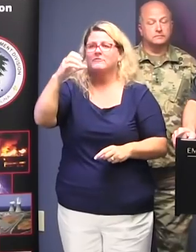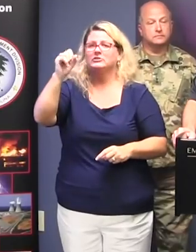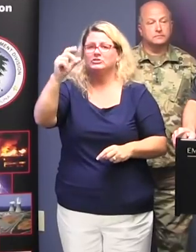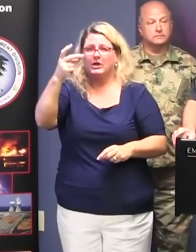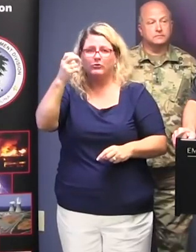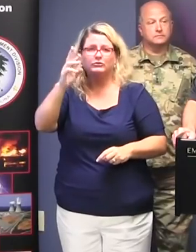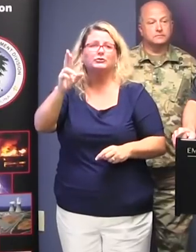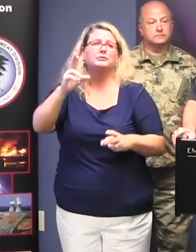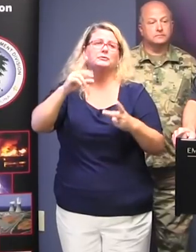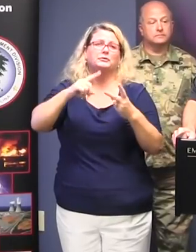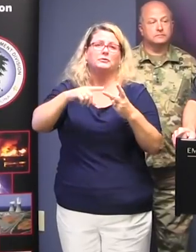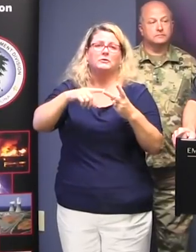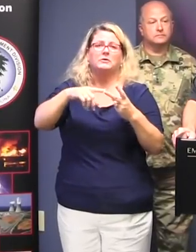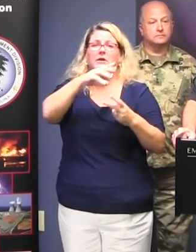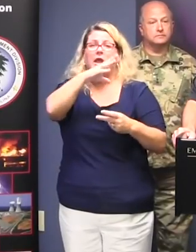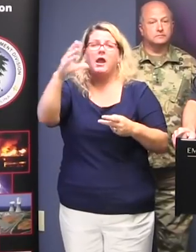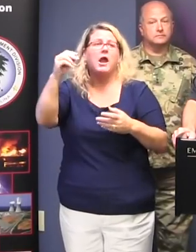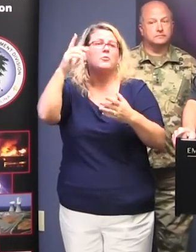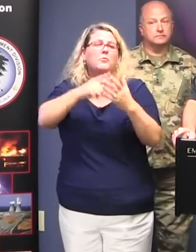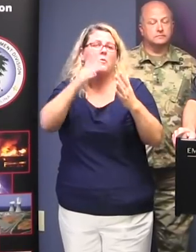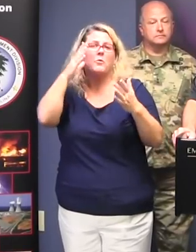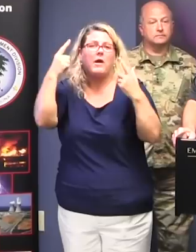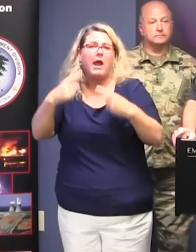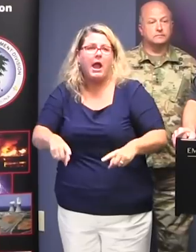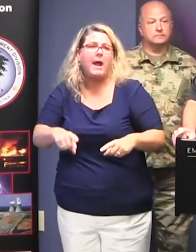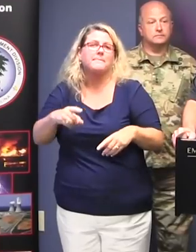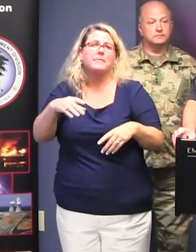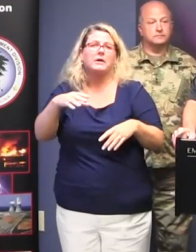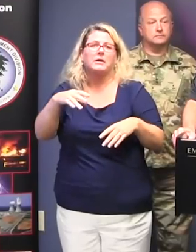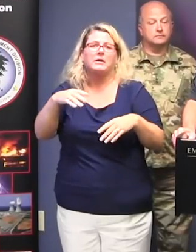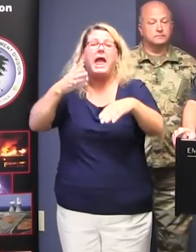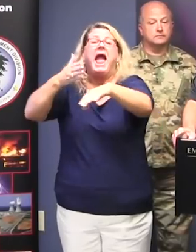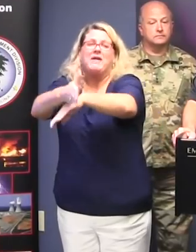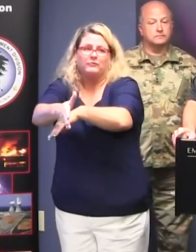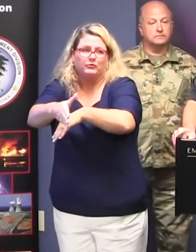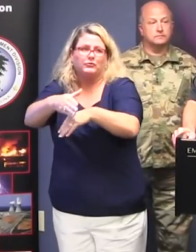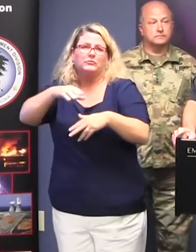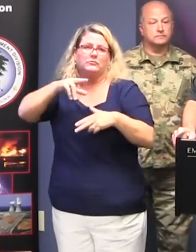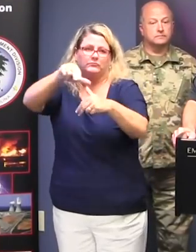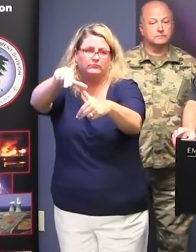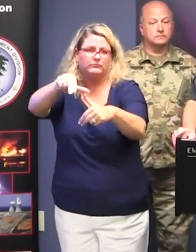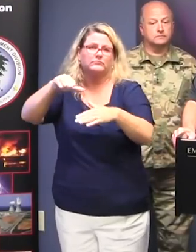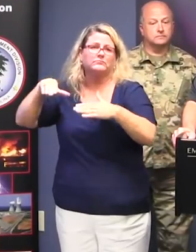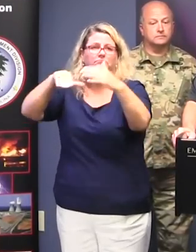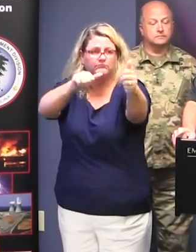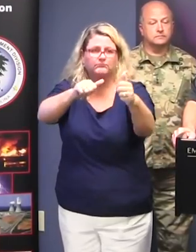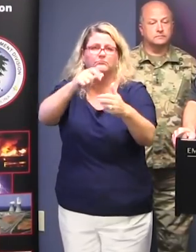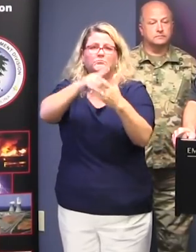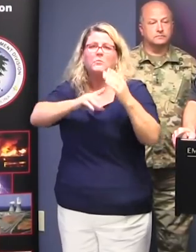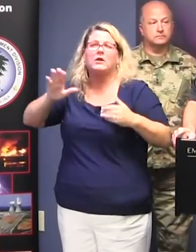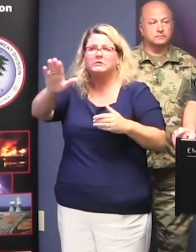And then also, we're also taking a look at the follow-on operations, potentially post-evacuation, and that would be the response and also